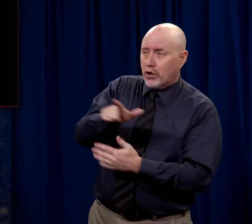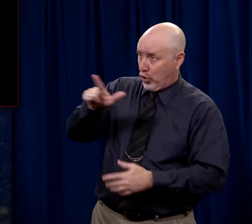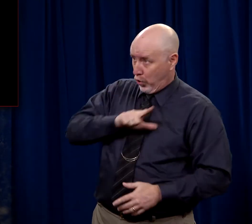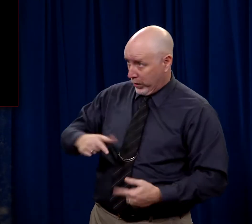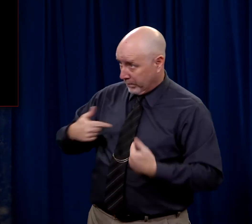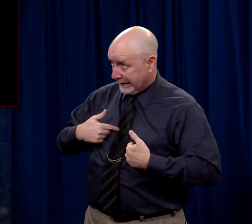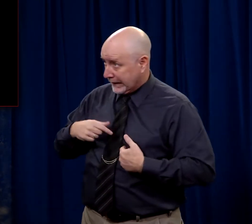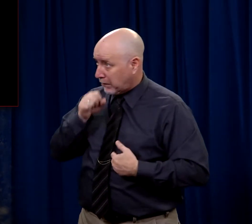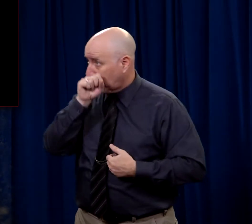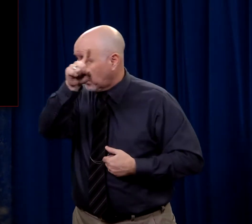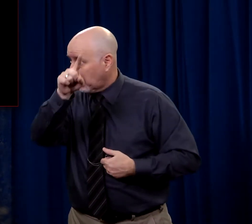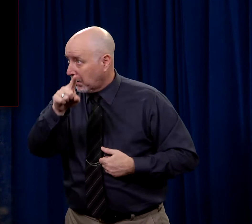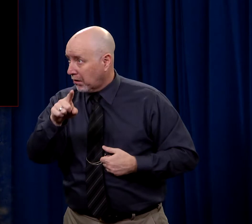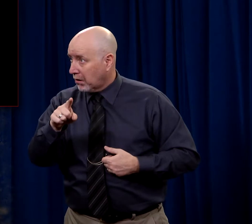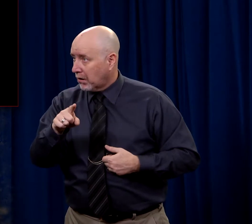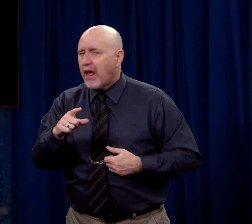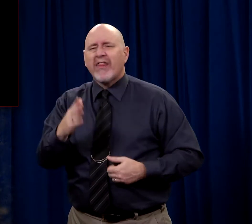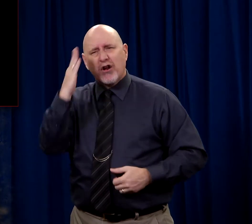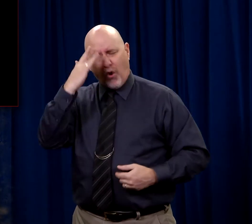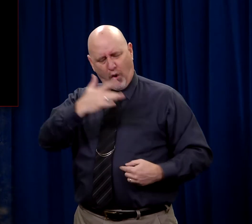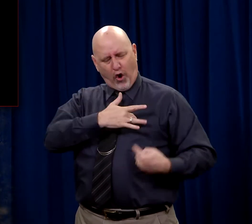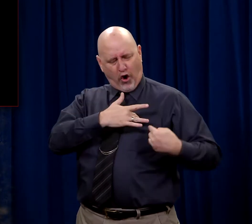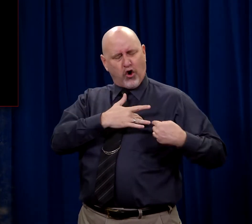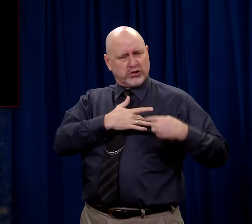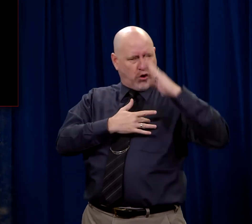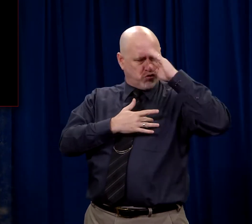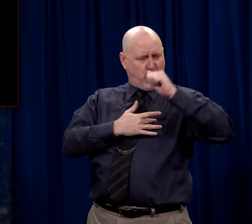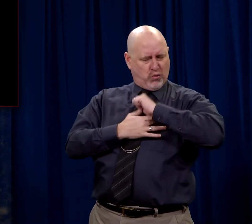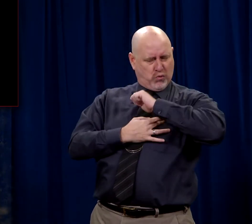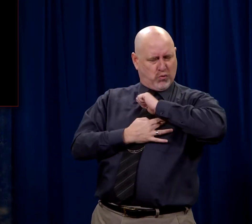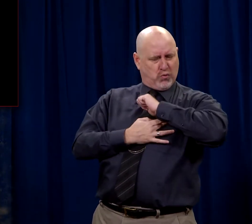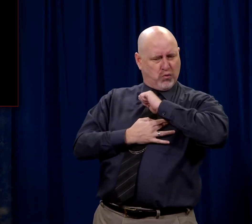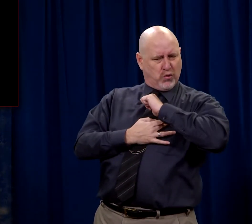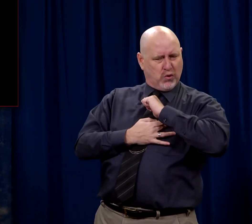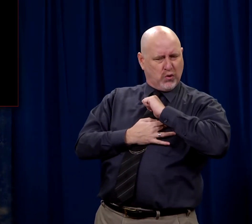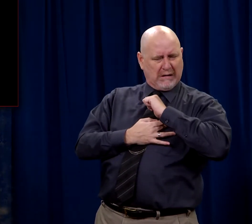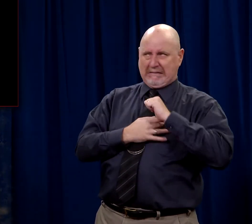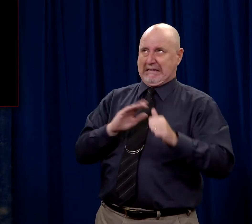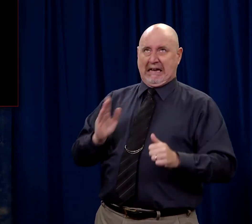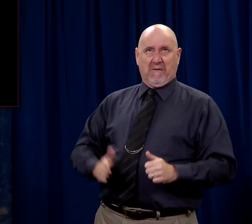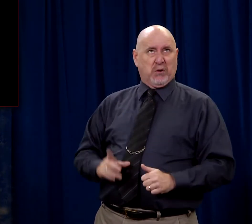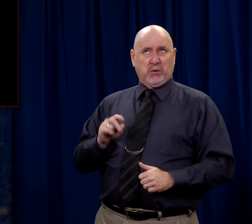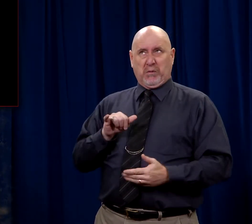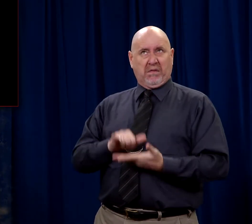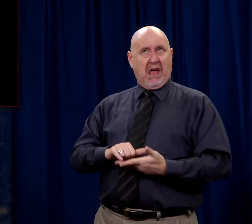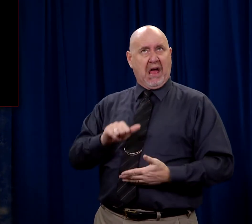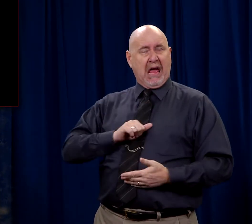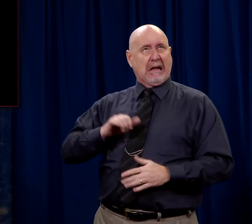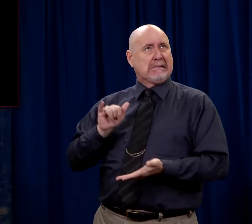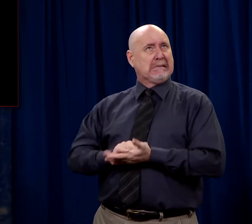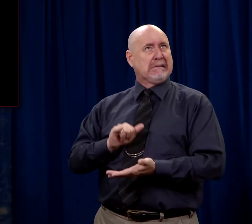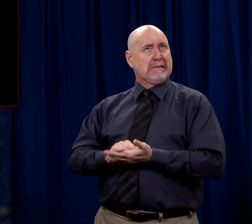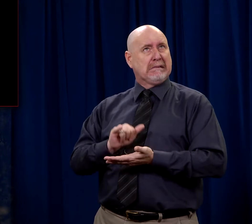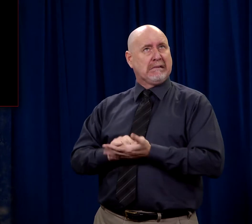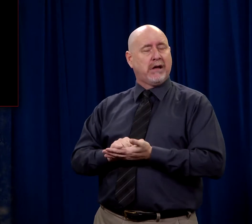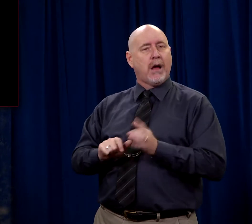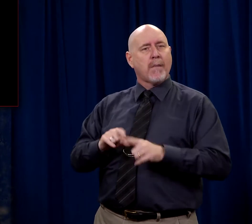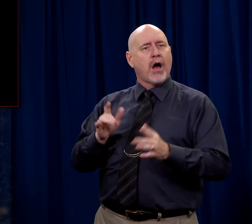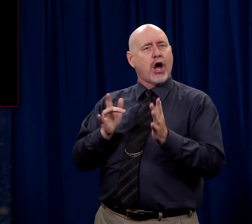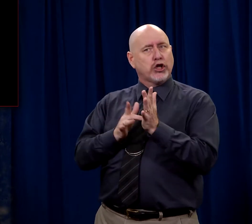time, Lord, is it I? They know their own hearts. They know they would never do something like that.